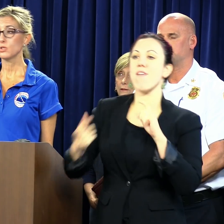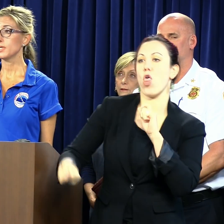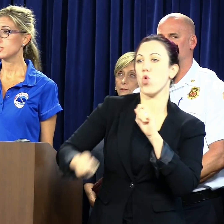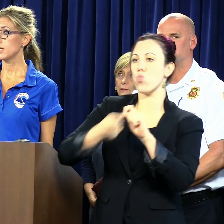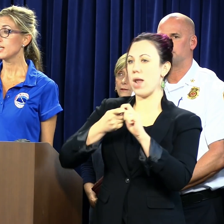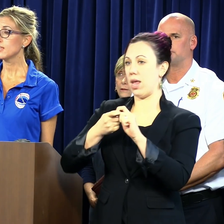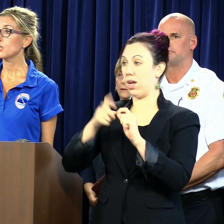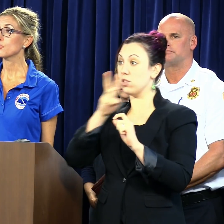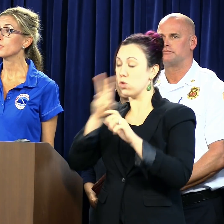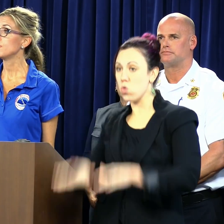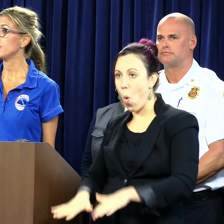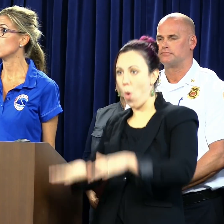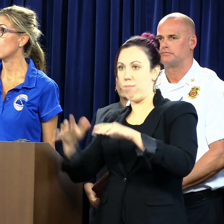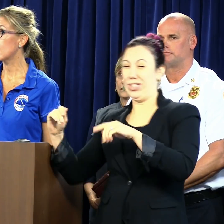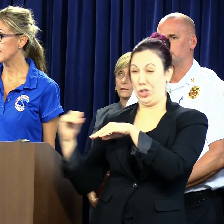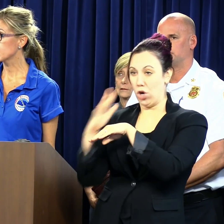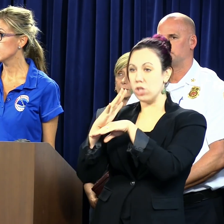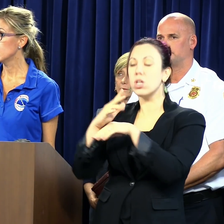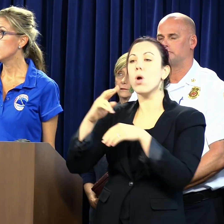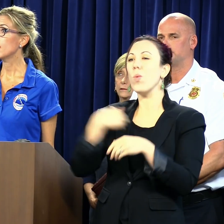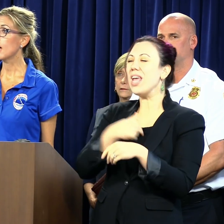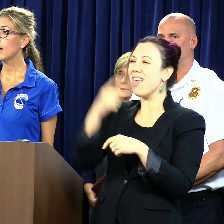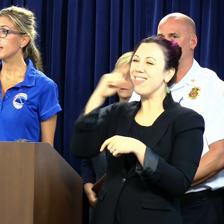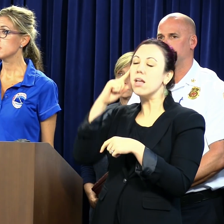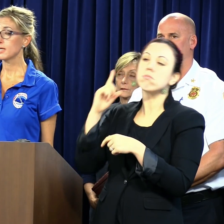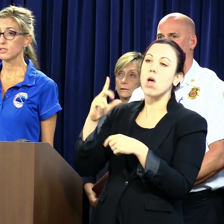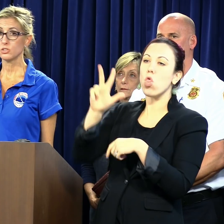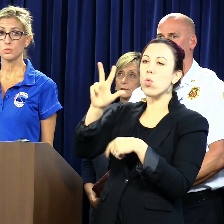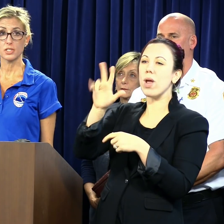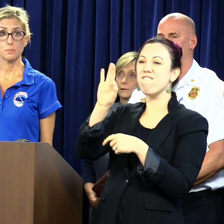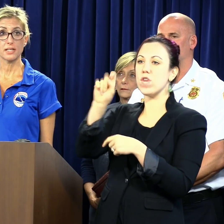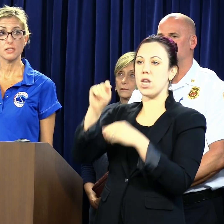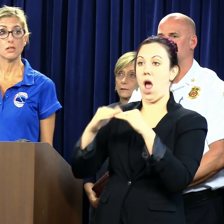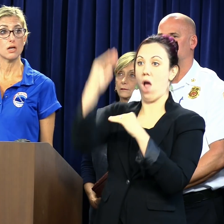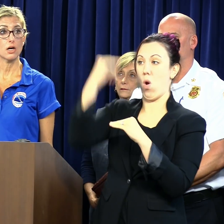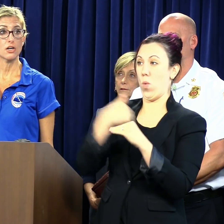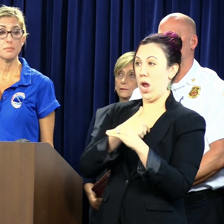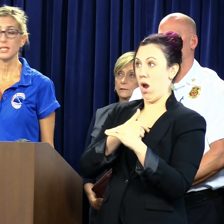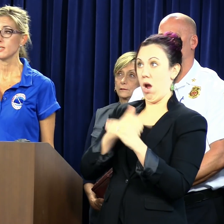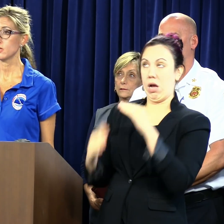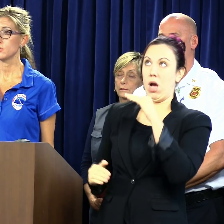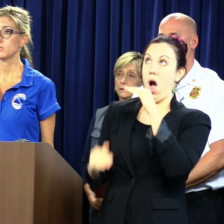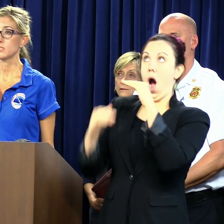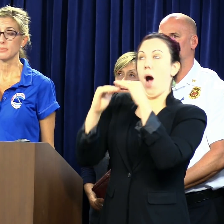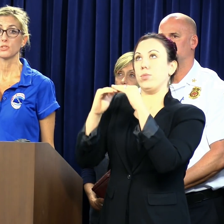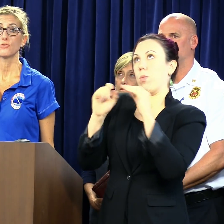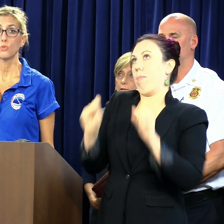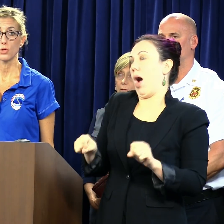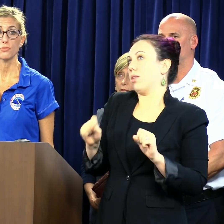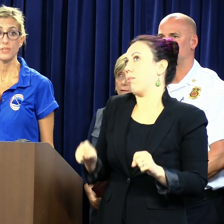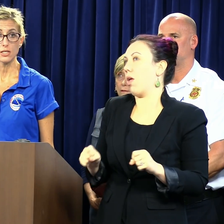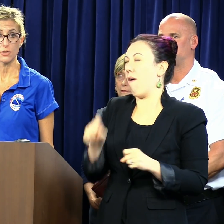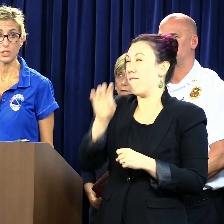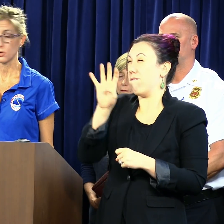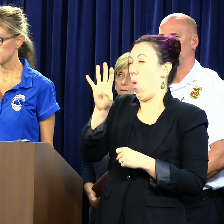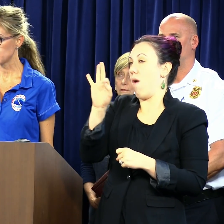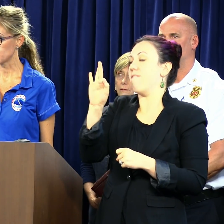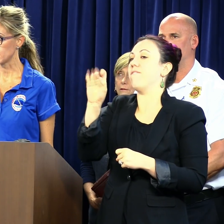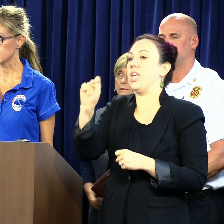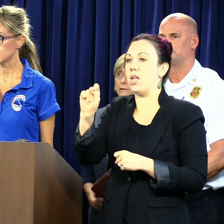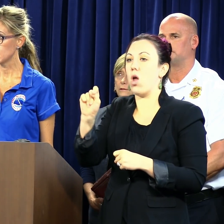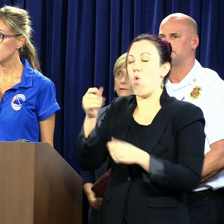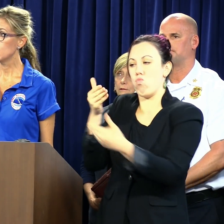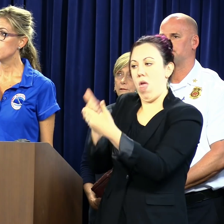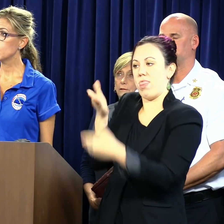that value is anything three feet or higher. The highest magnitude we're expecting along our immediate coast is up to four feet on the